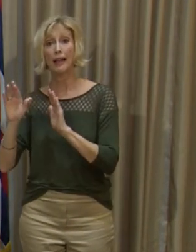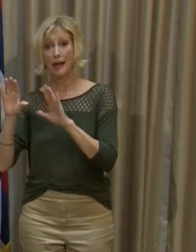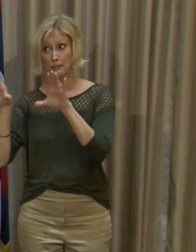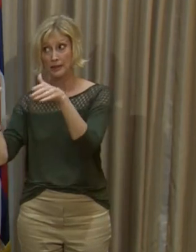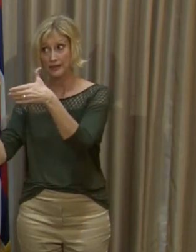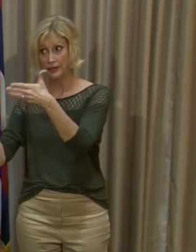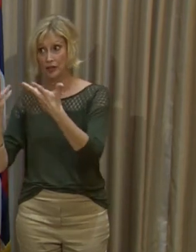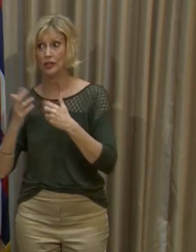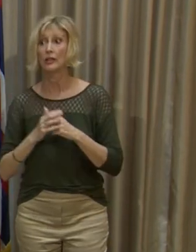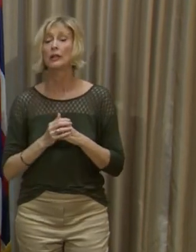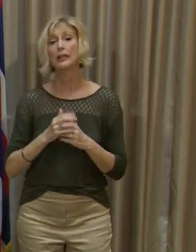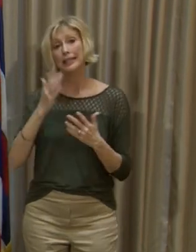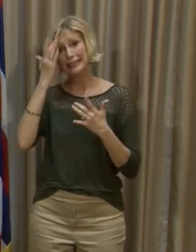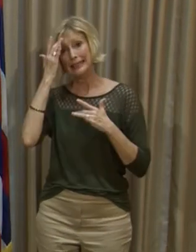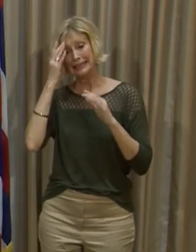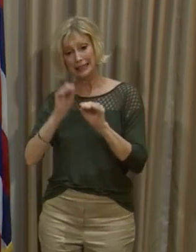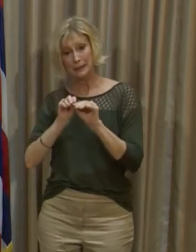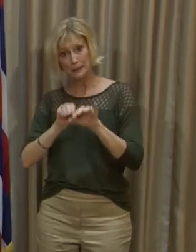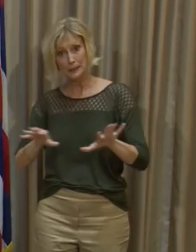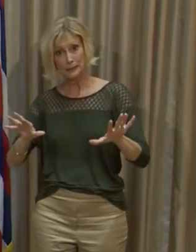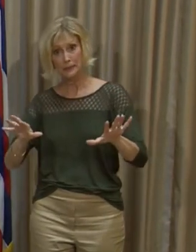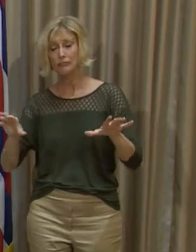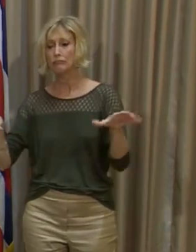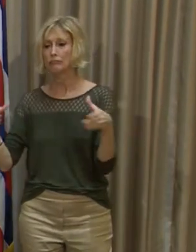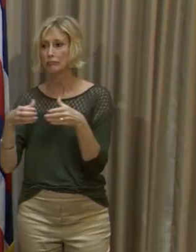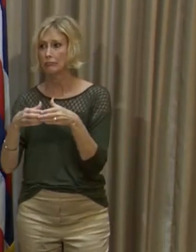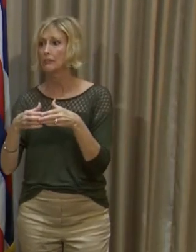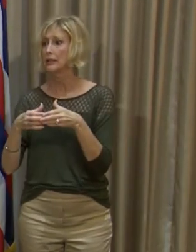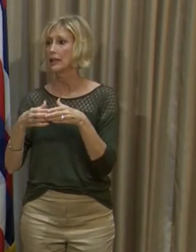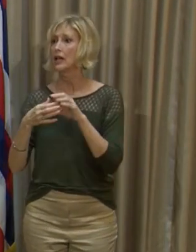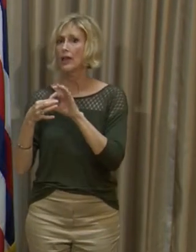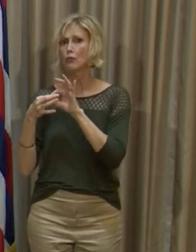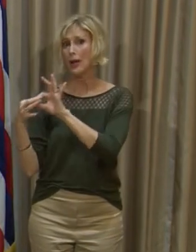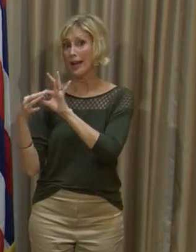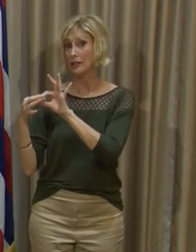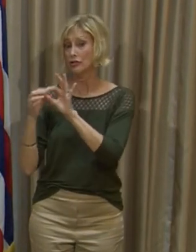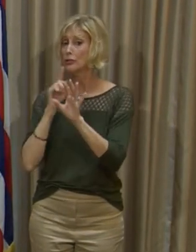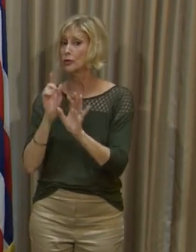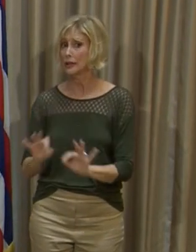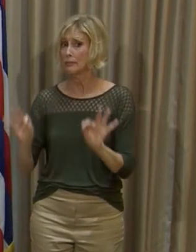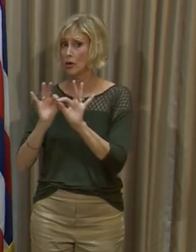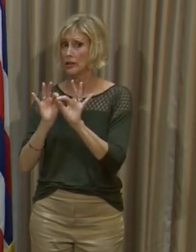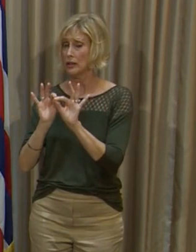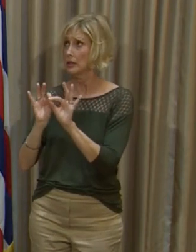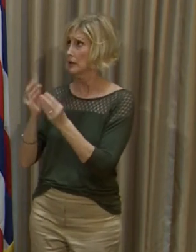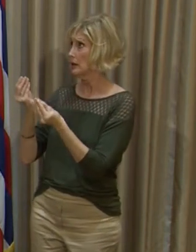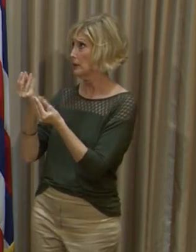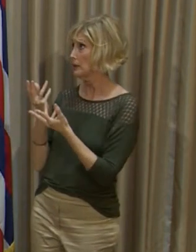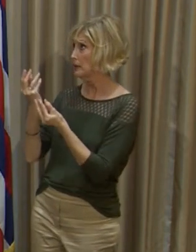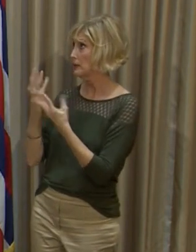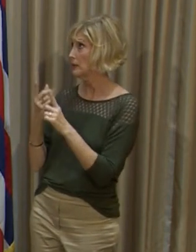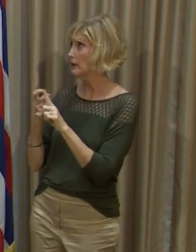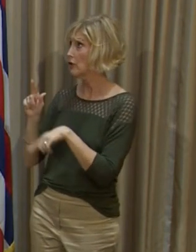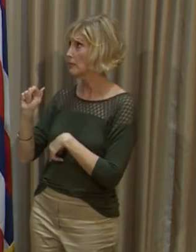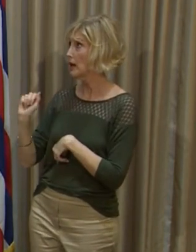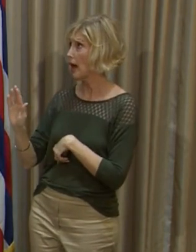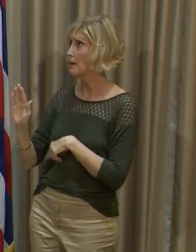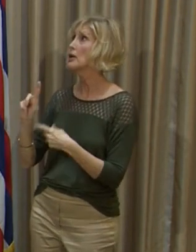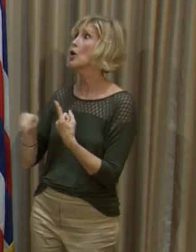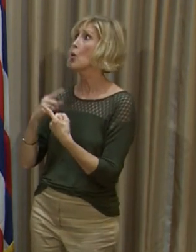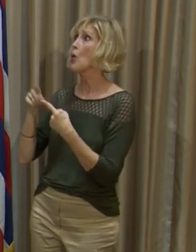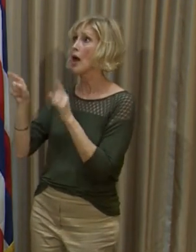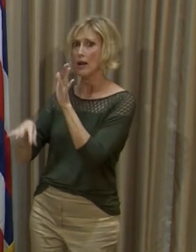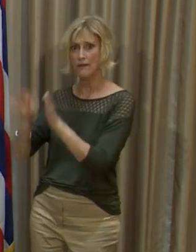Disease Outbreak Control Division. This relationship is really important. So we get information from the lab as soon as they have